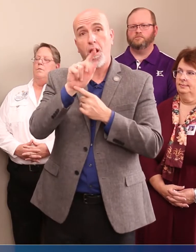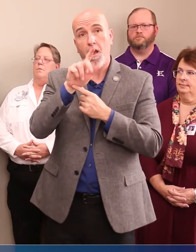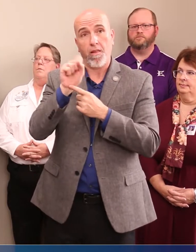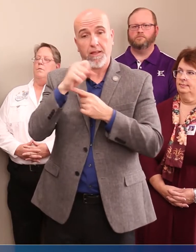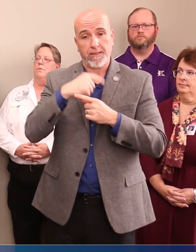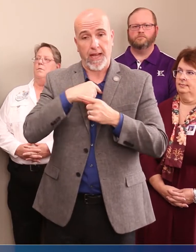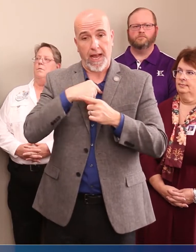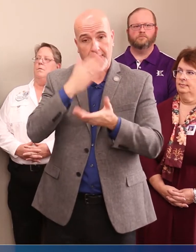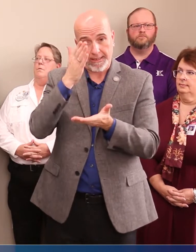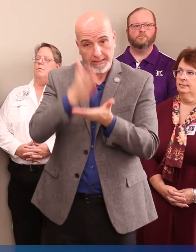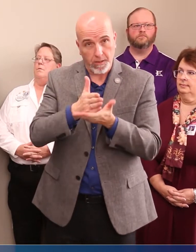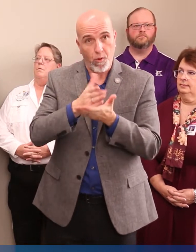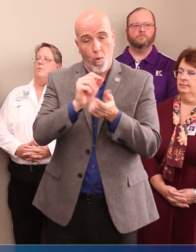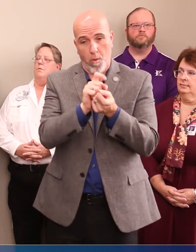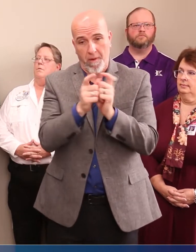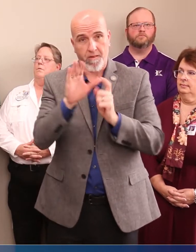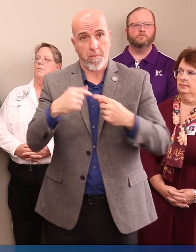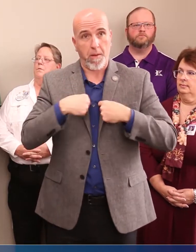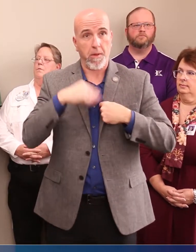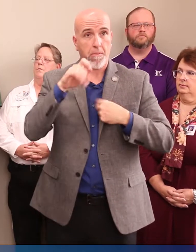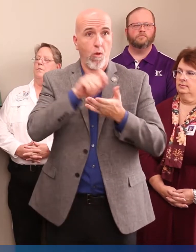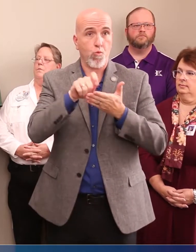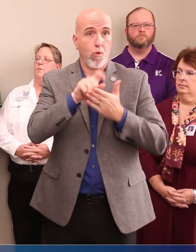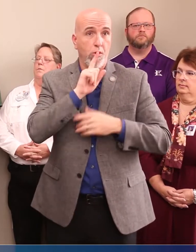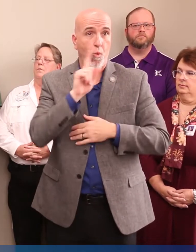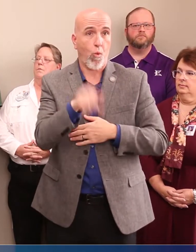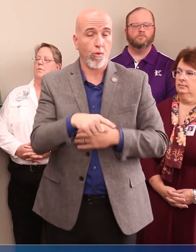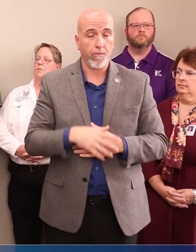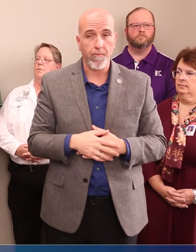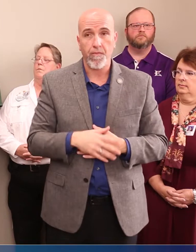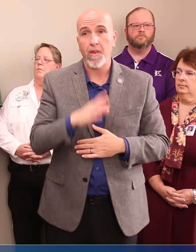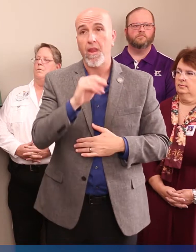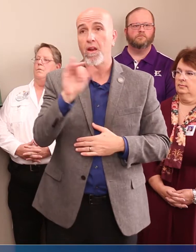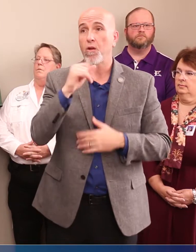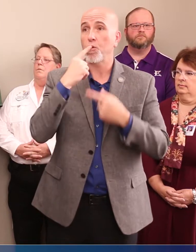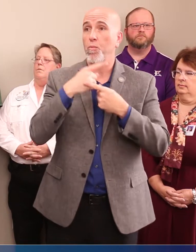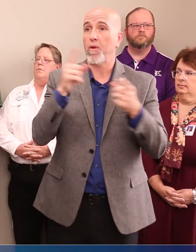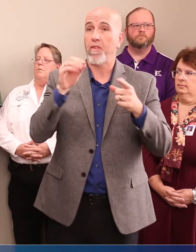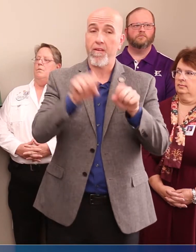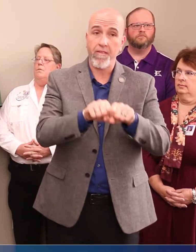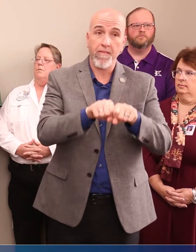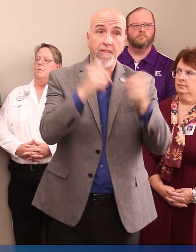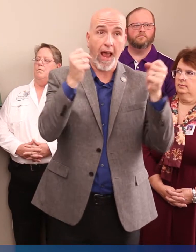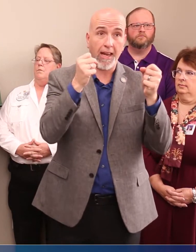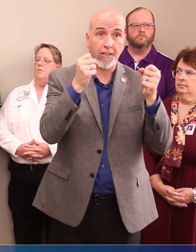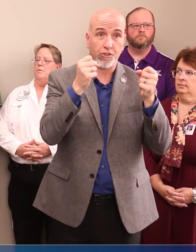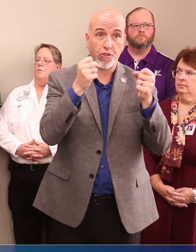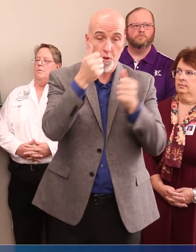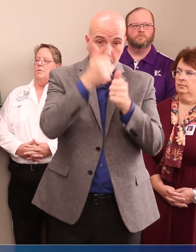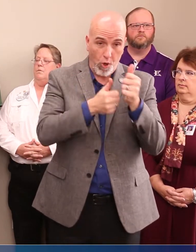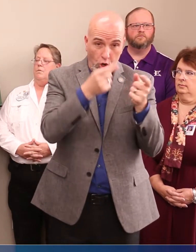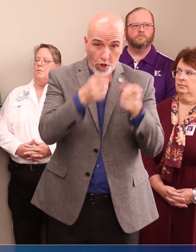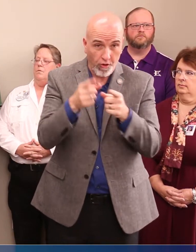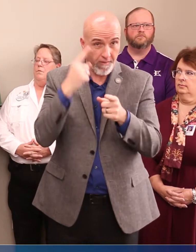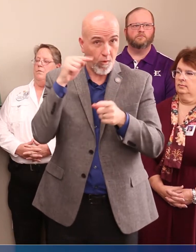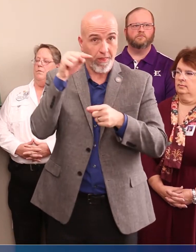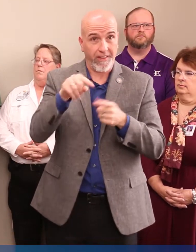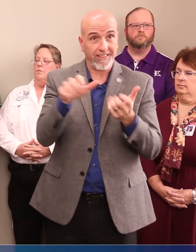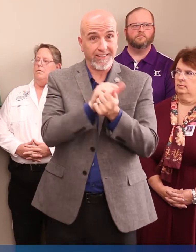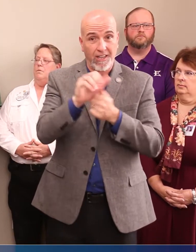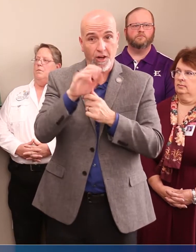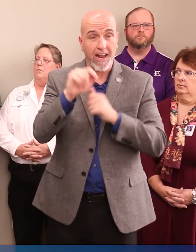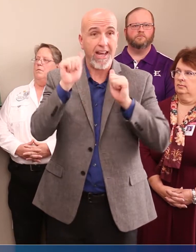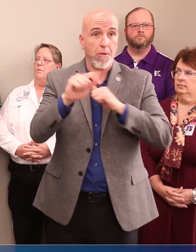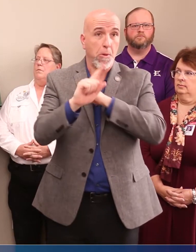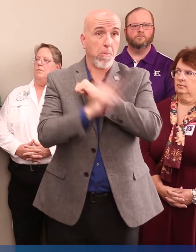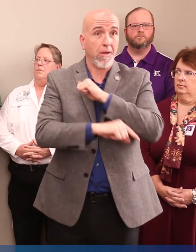or modified by me by written order. It is also proclaimed that violations per occurrence of this disaster act are